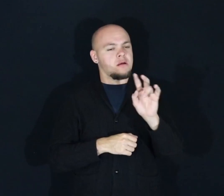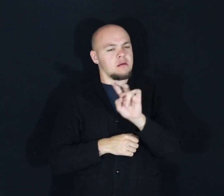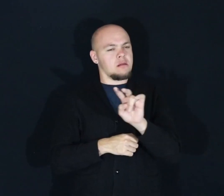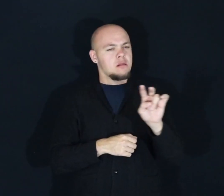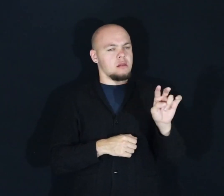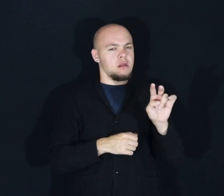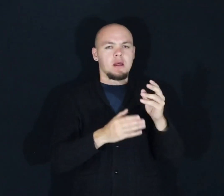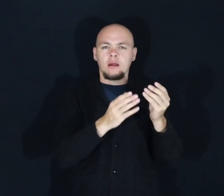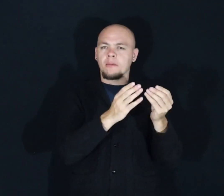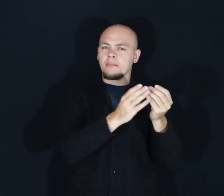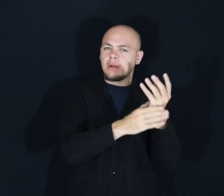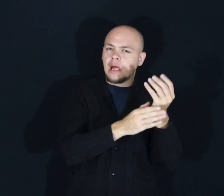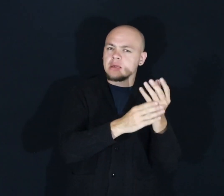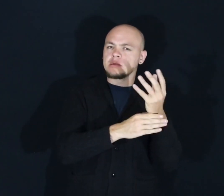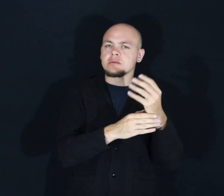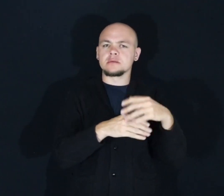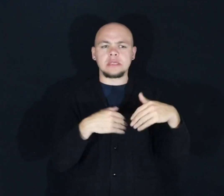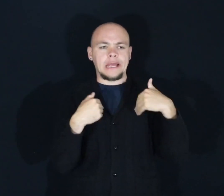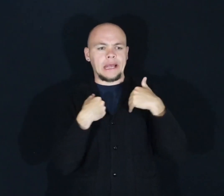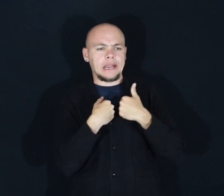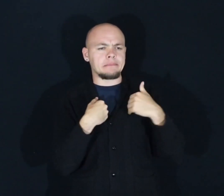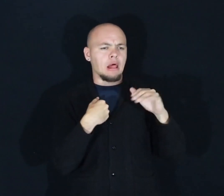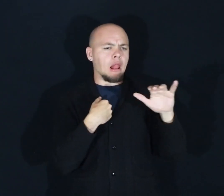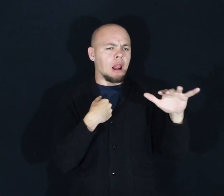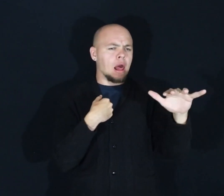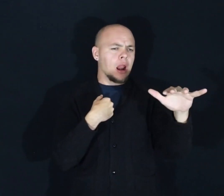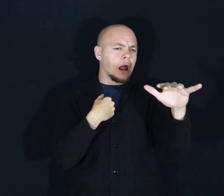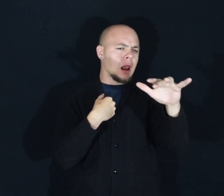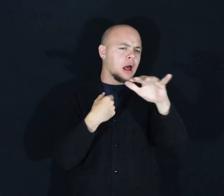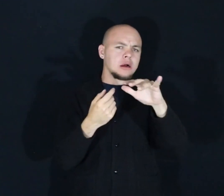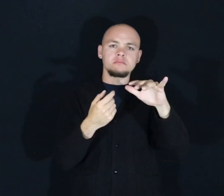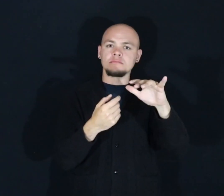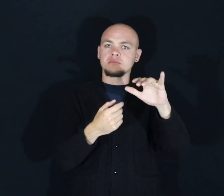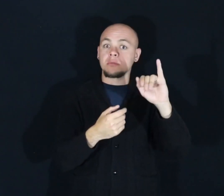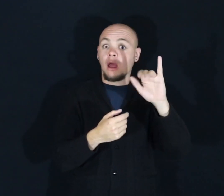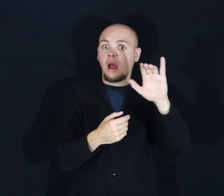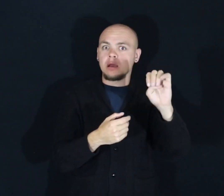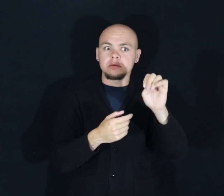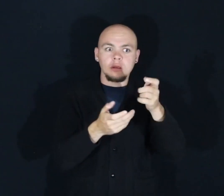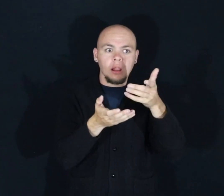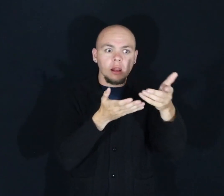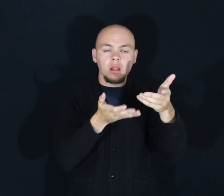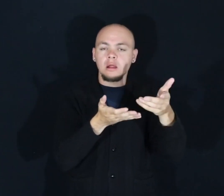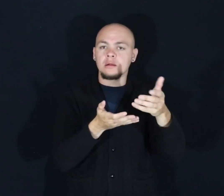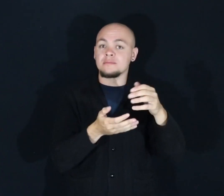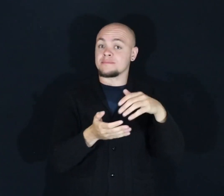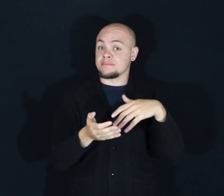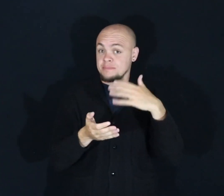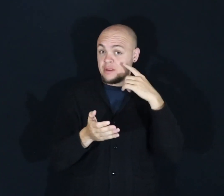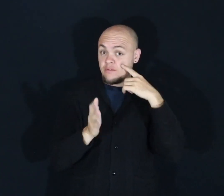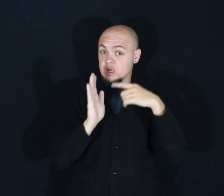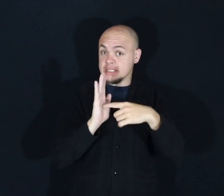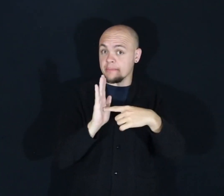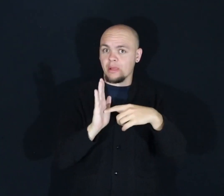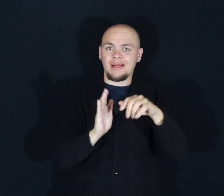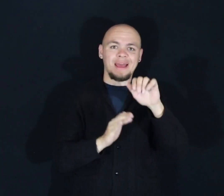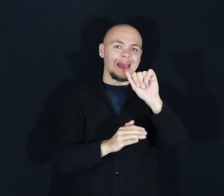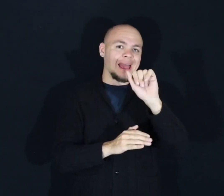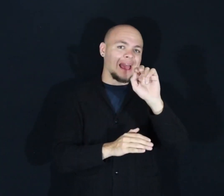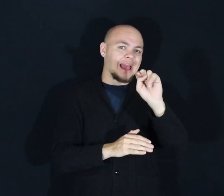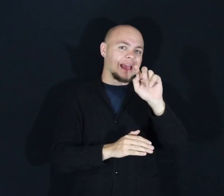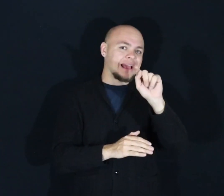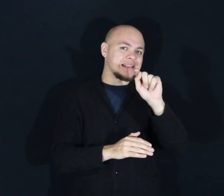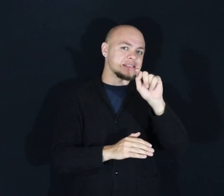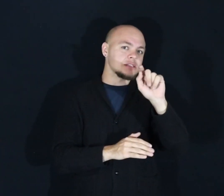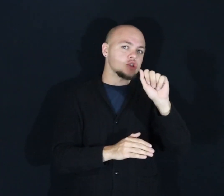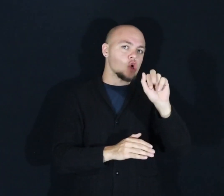the plants and animals in nature that have evolved to deal with ice. Animals like the Antarctic cod, an incredible